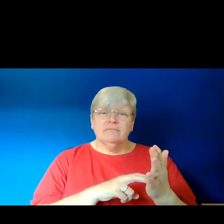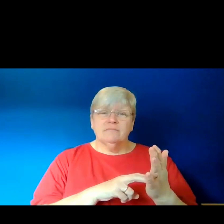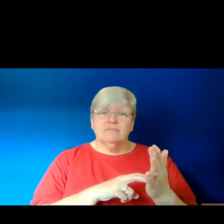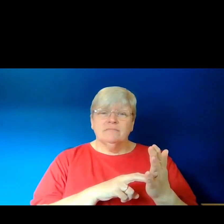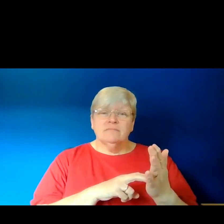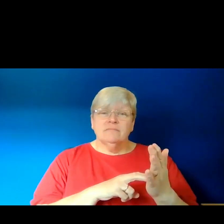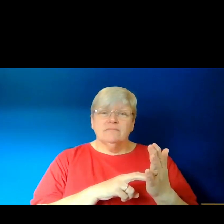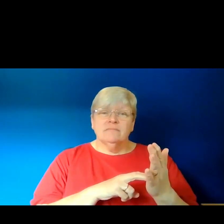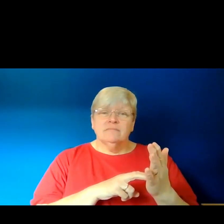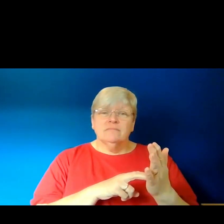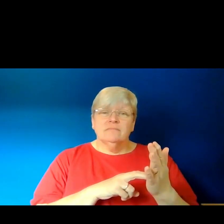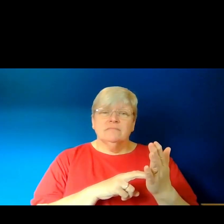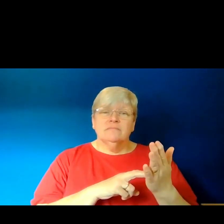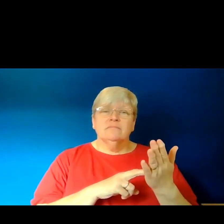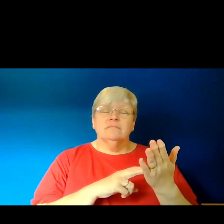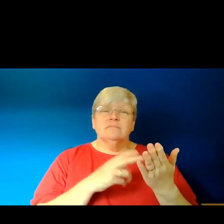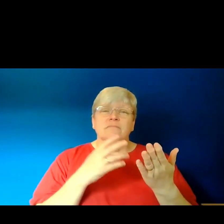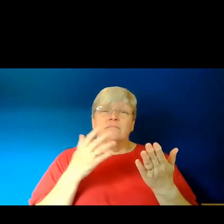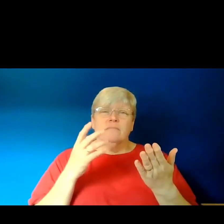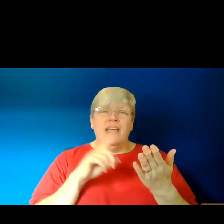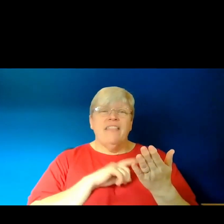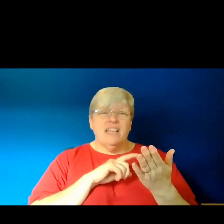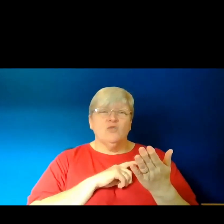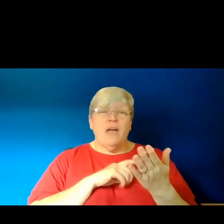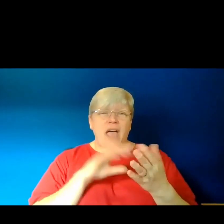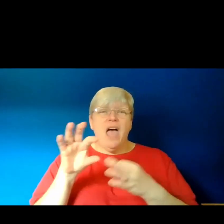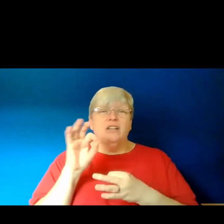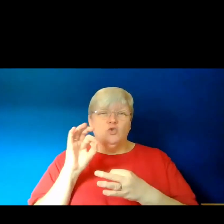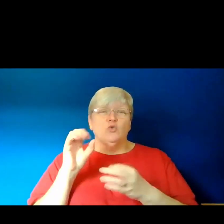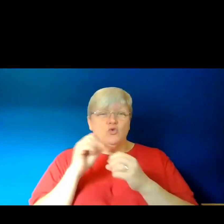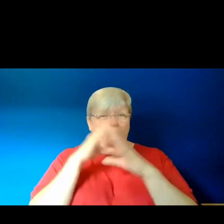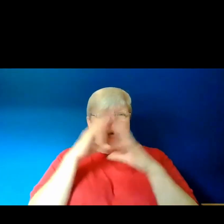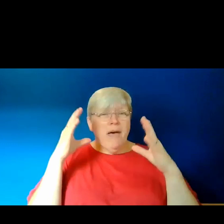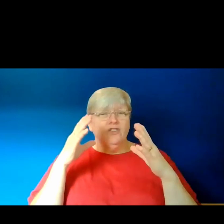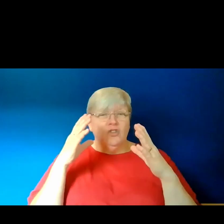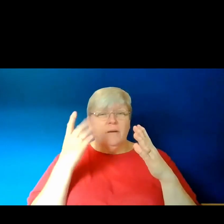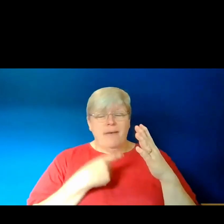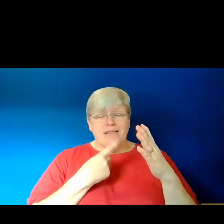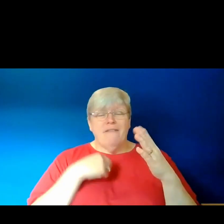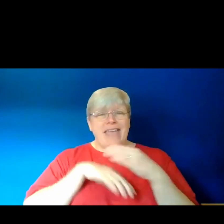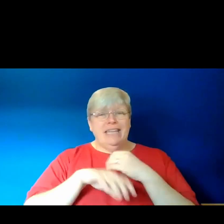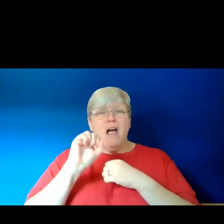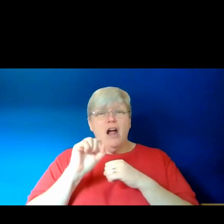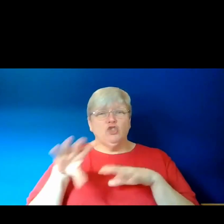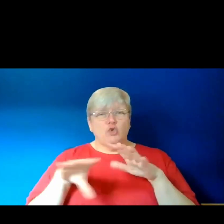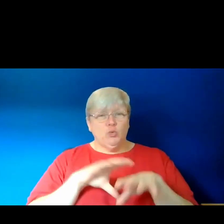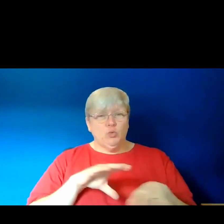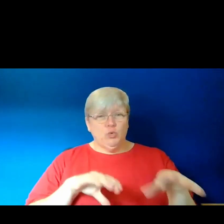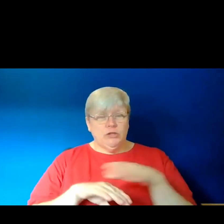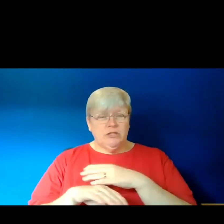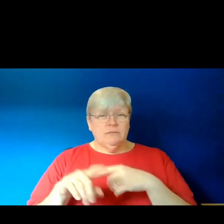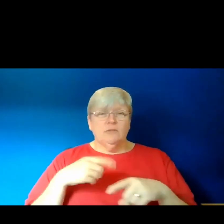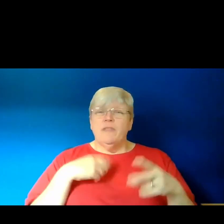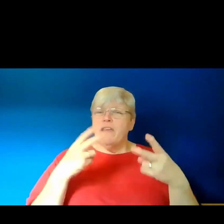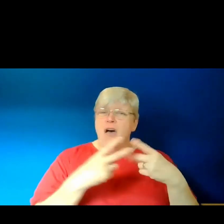And that's why. And yeah, so that's why I chose to imagine myself in her shoes. Whereas with Ho Xiong